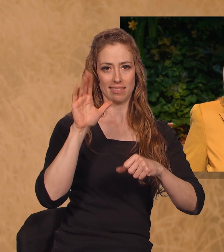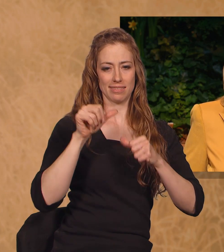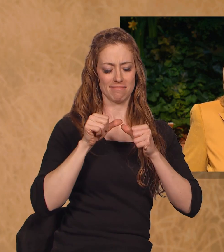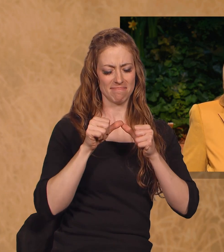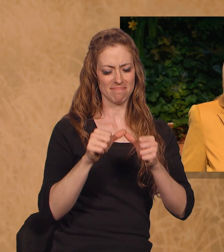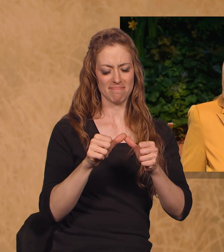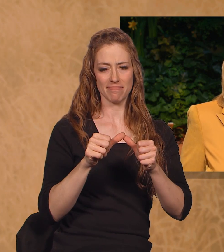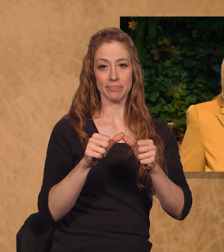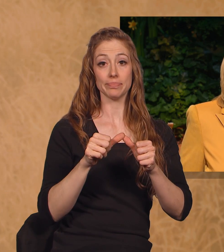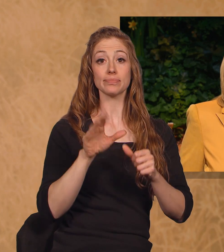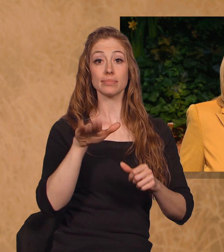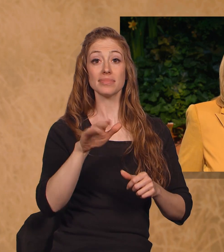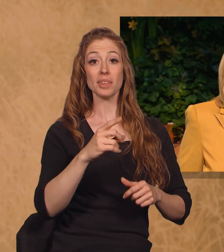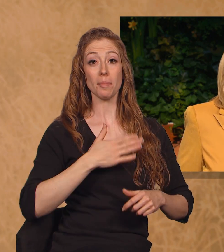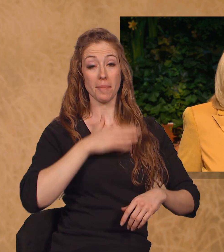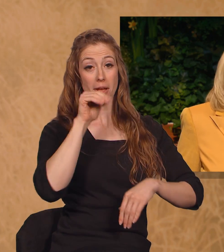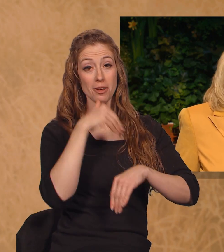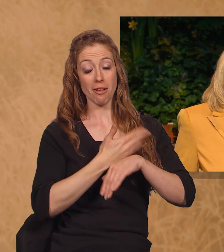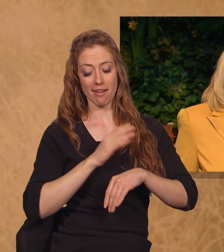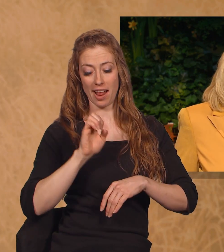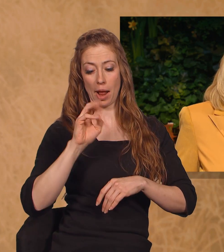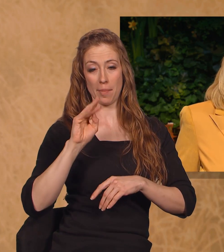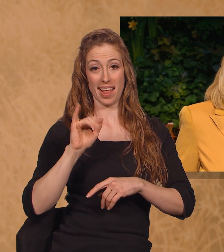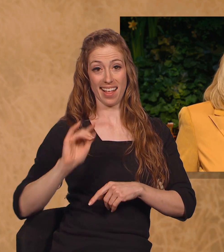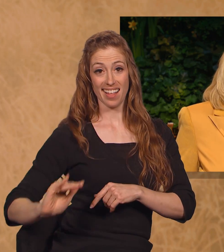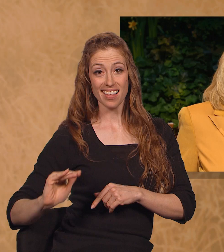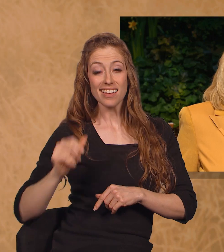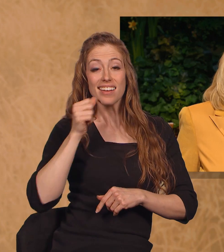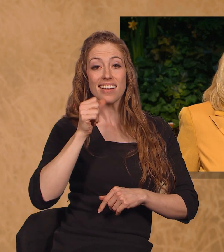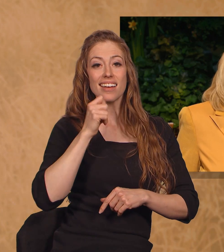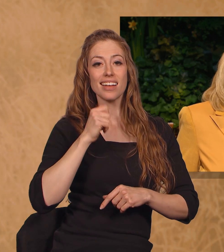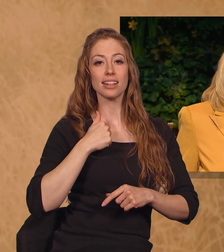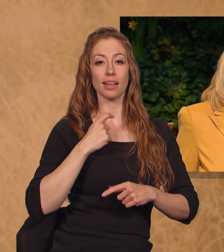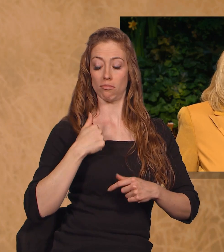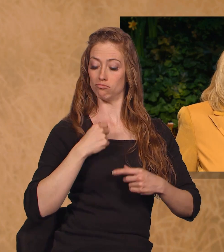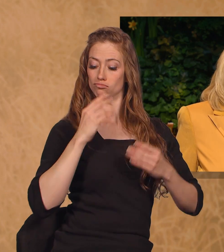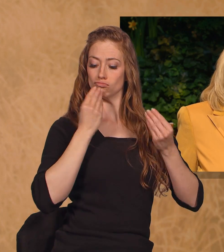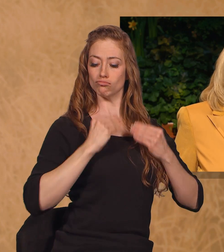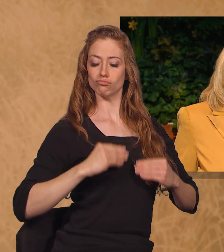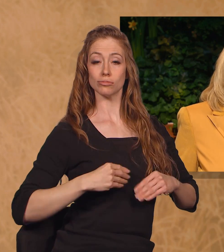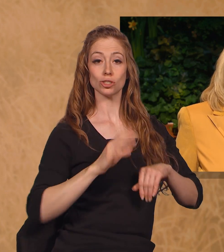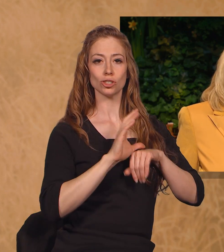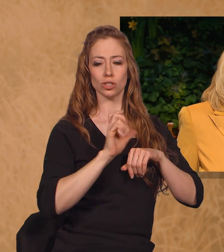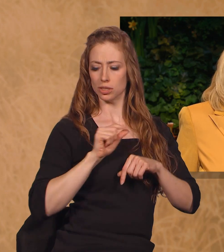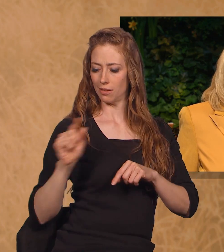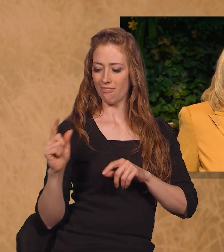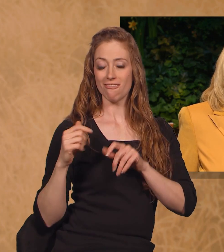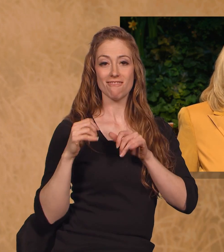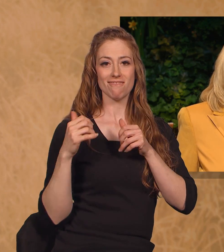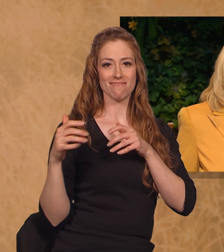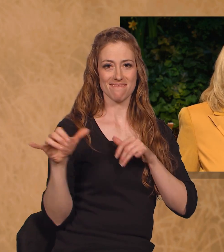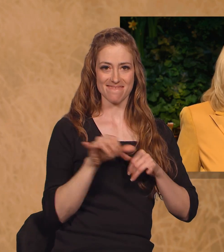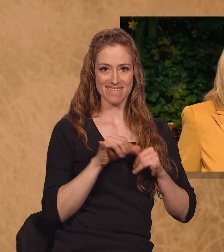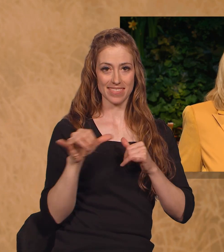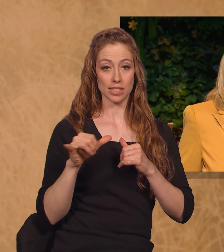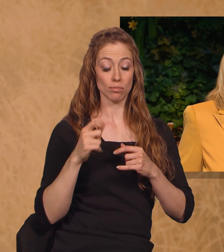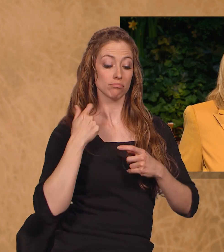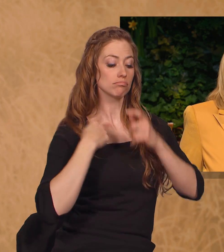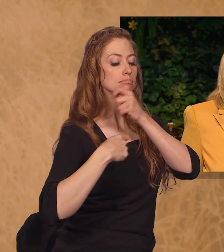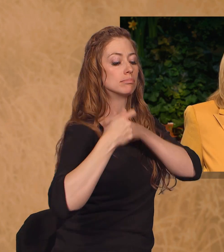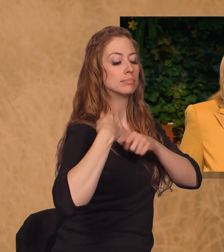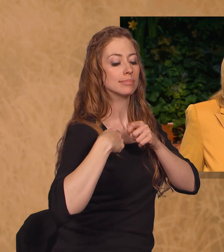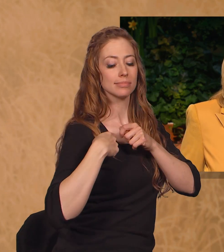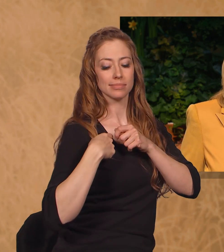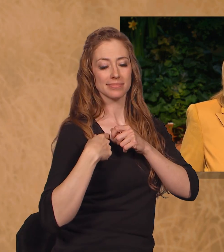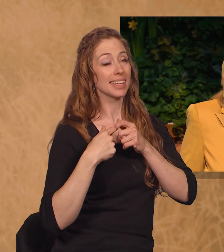girl, she liked to watch my every move as I got ready for church. And after observing my routine, she would comb her hair and put on her